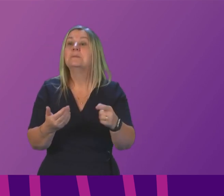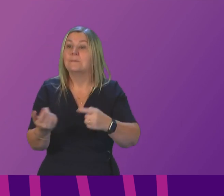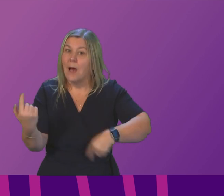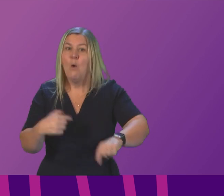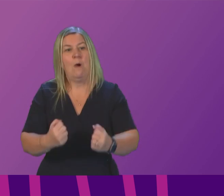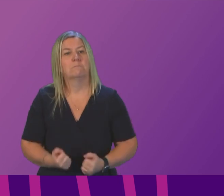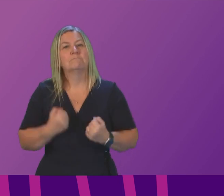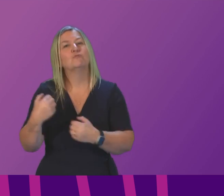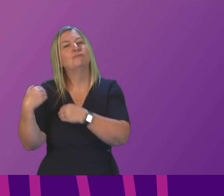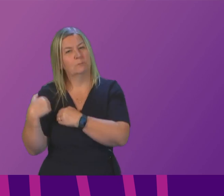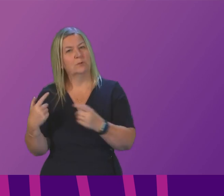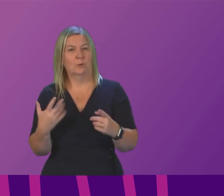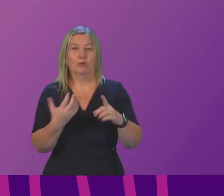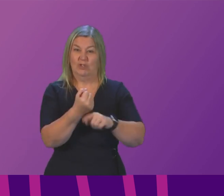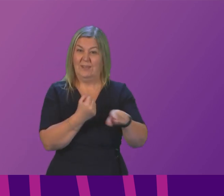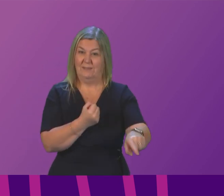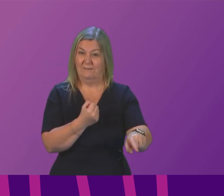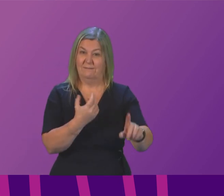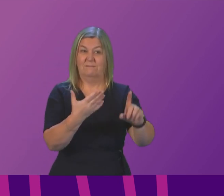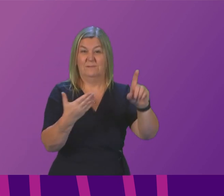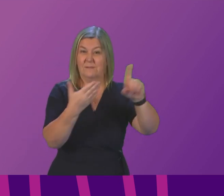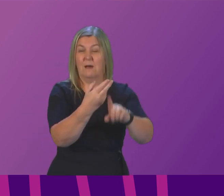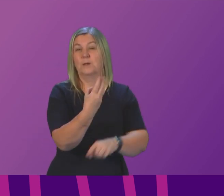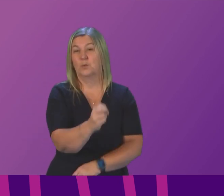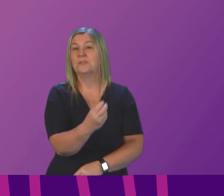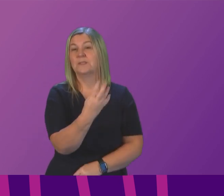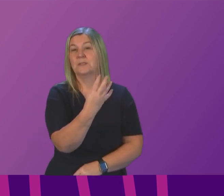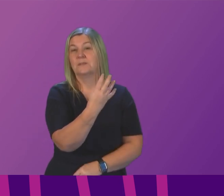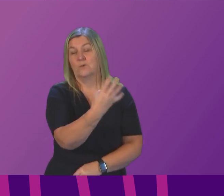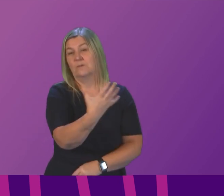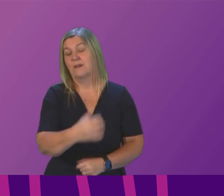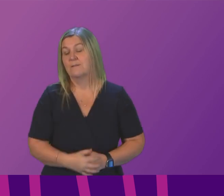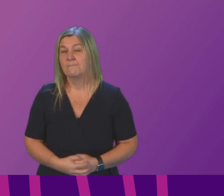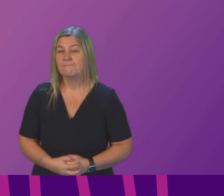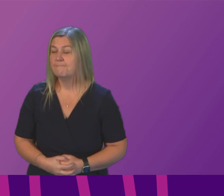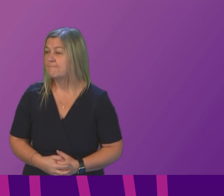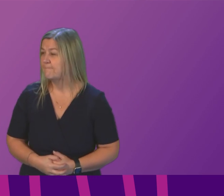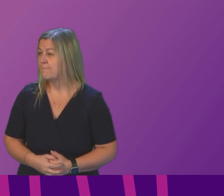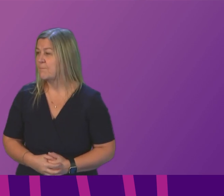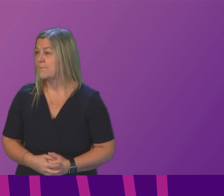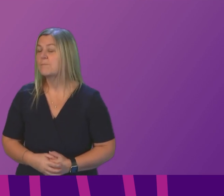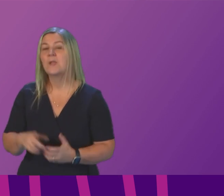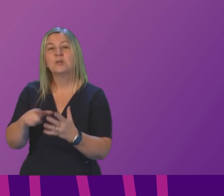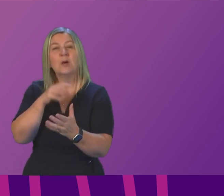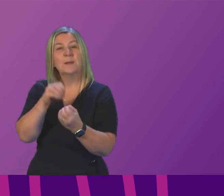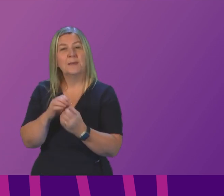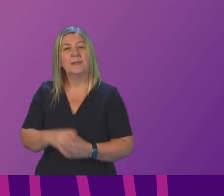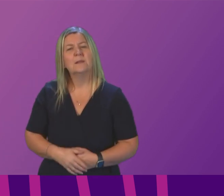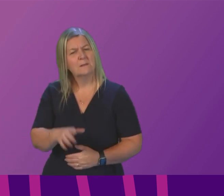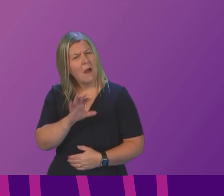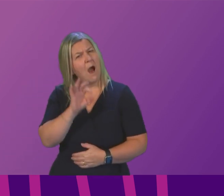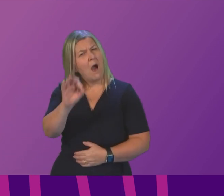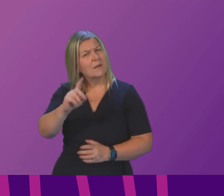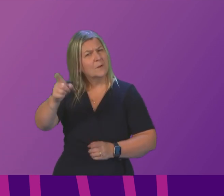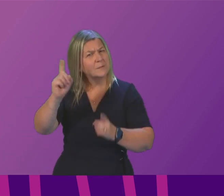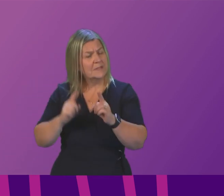sure we are meeting this challenge head on Question number five Jackie Bailey To ask the First Minister what immediate steps the Scottish Government